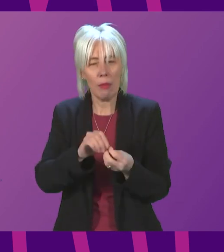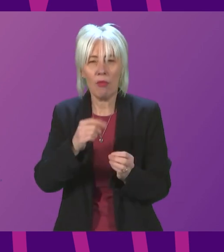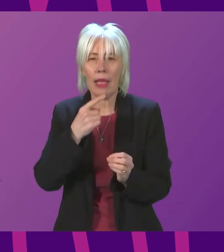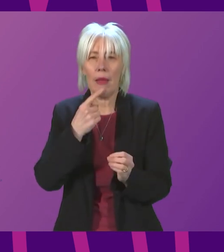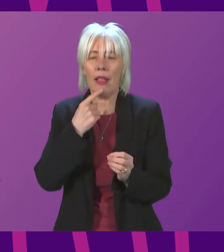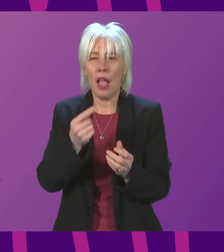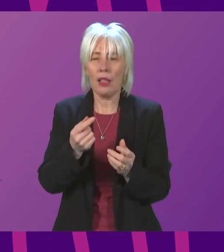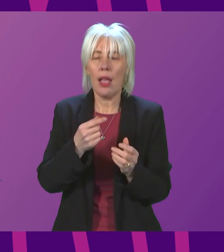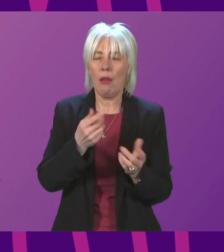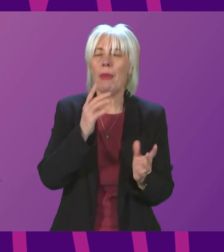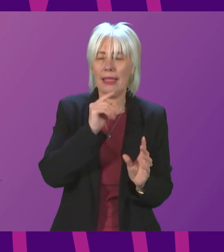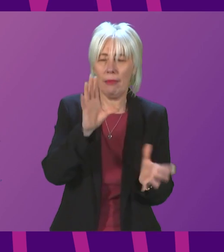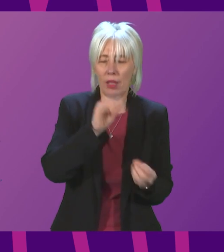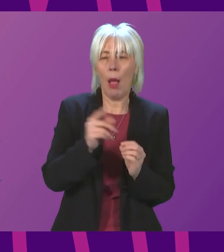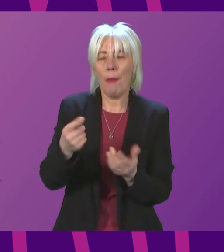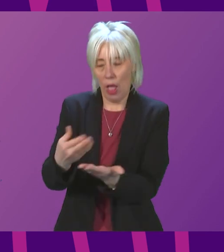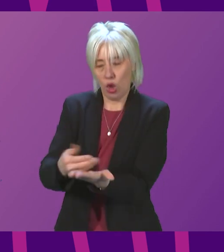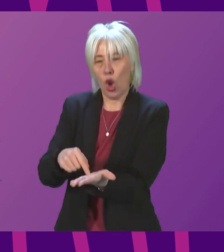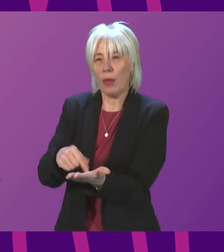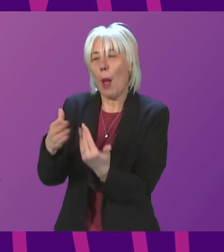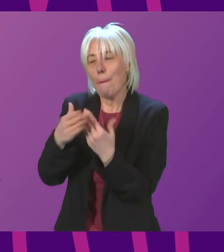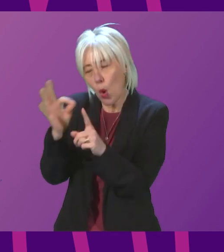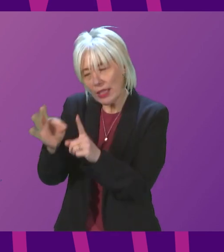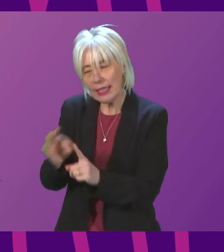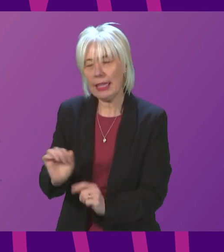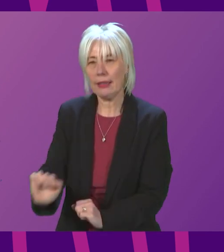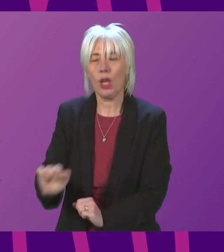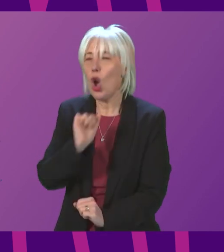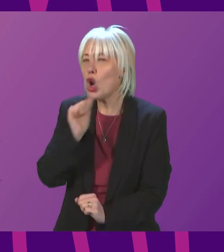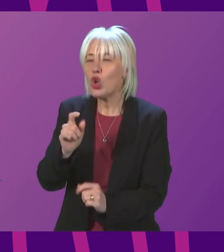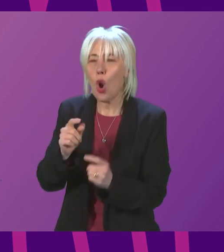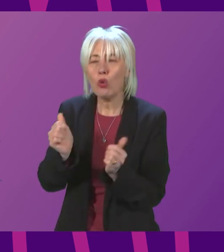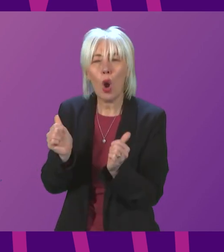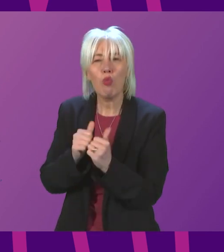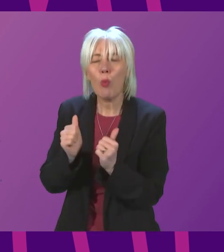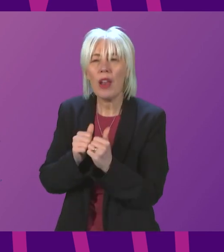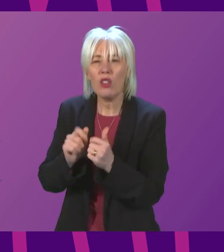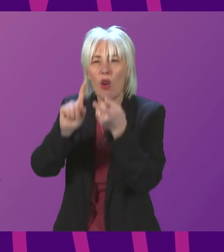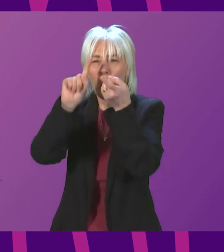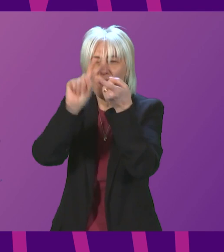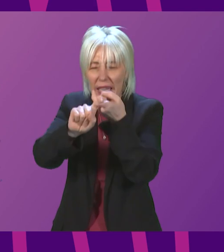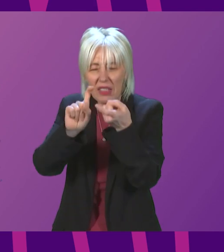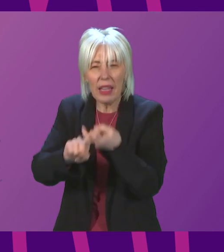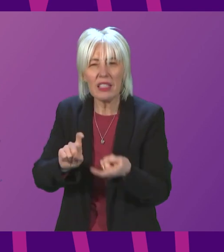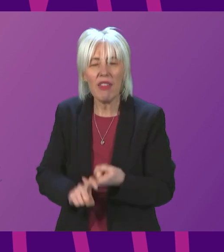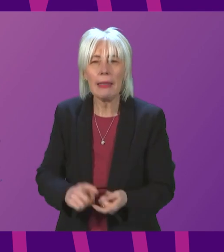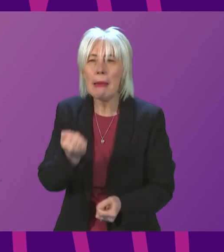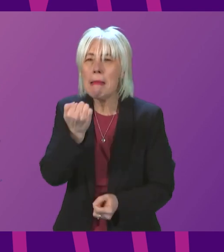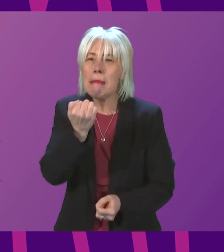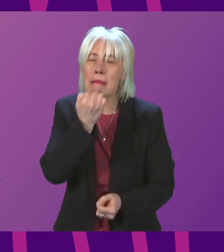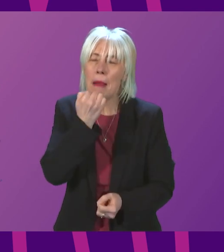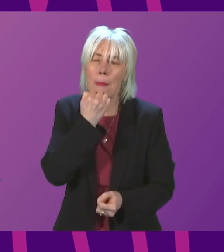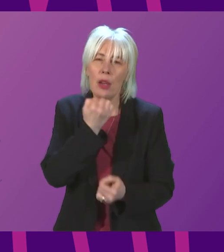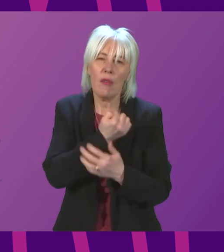out in more detail in the document, why it would not be appropriate to rely on fixed thresholds of numbers of cases per 100